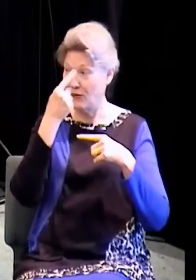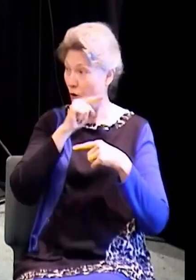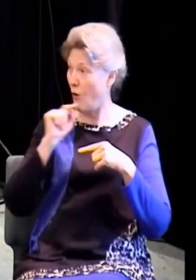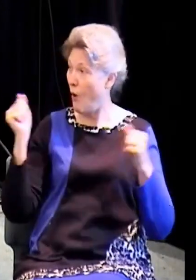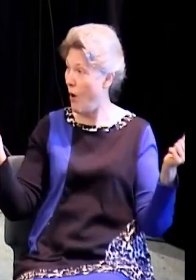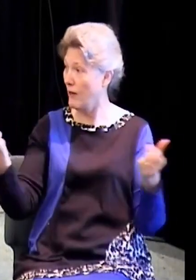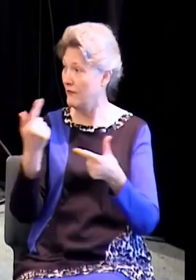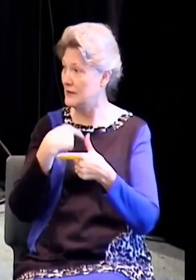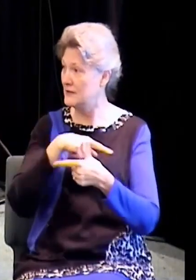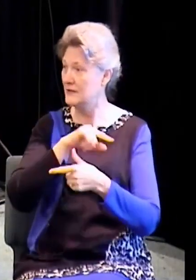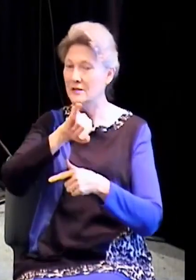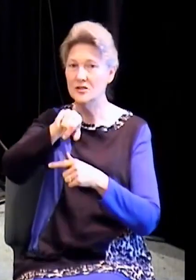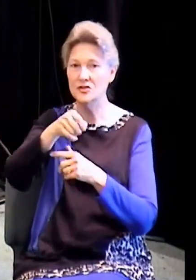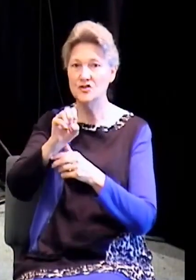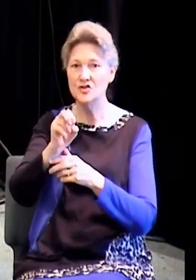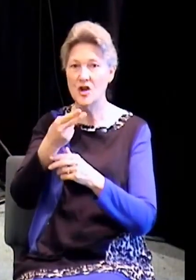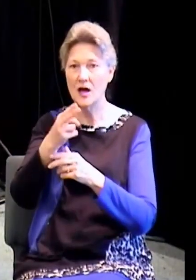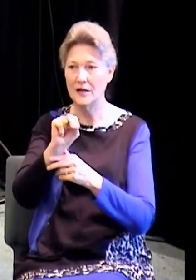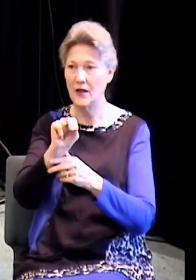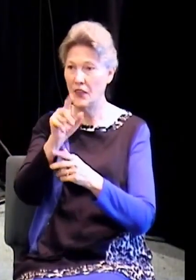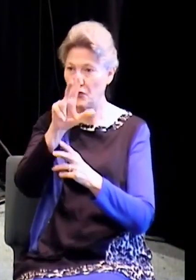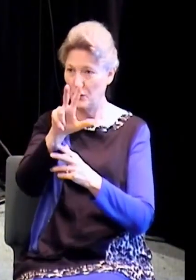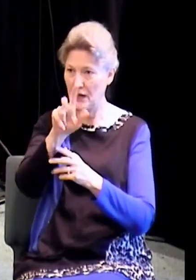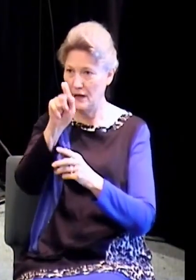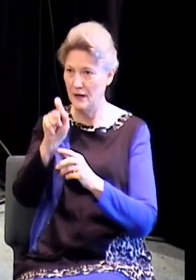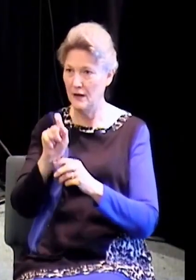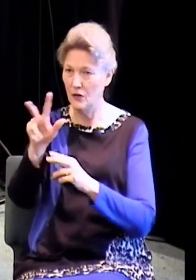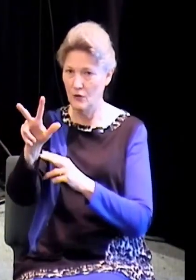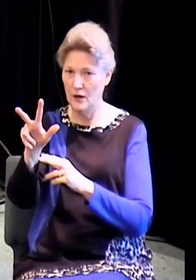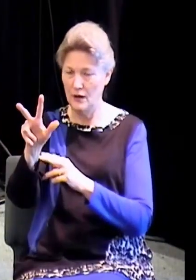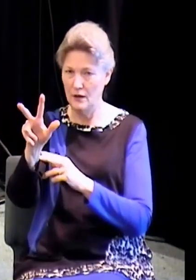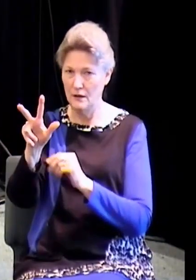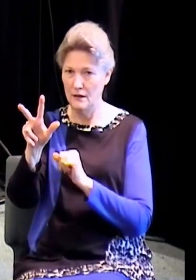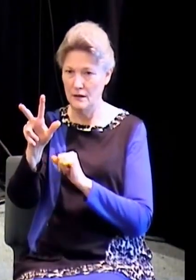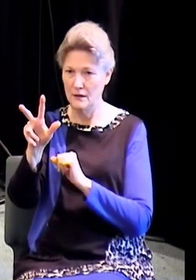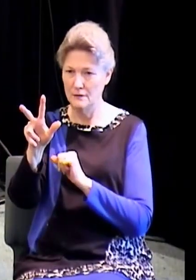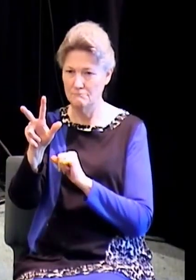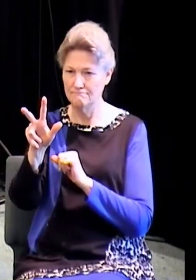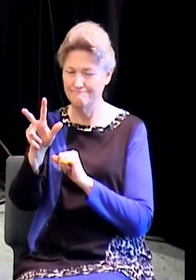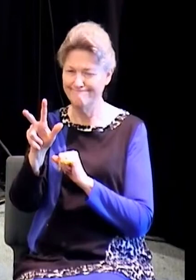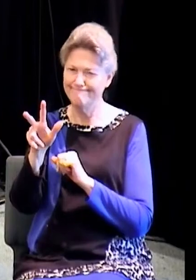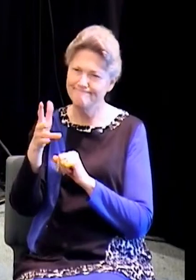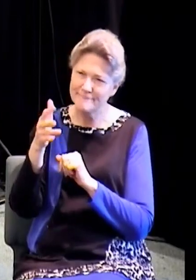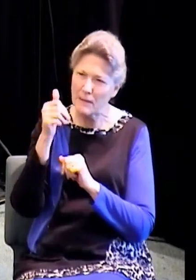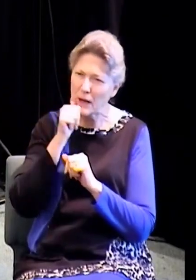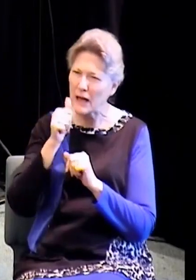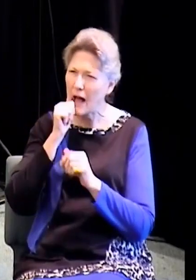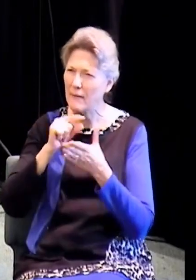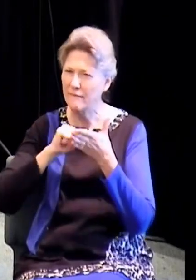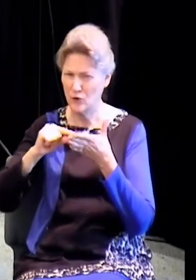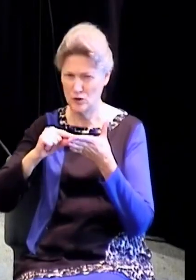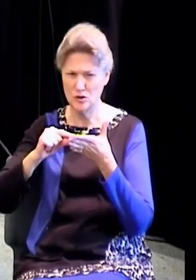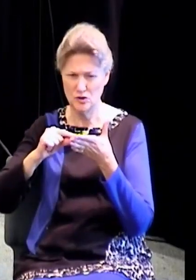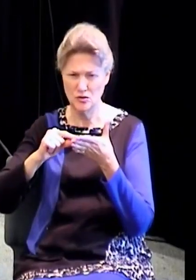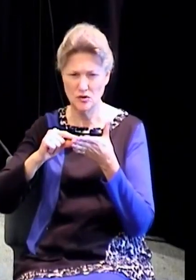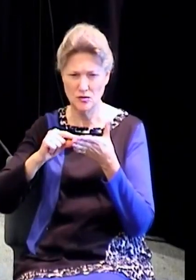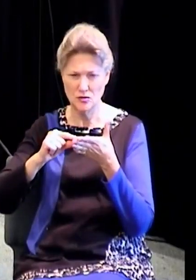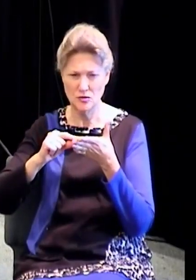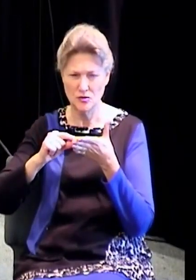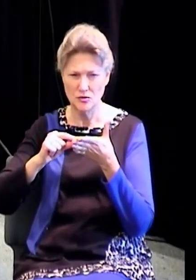chapter 3, verse 3. A very common verse of Scripture, but I want to approach it from